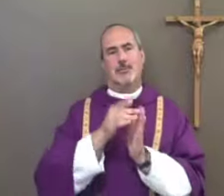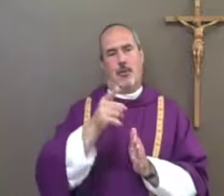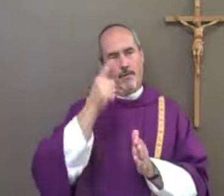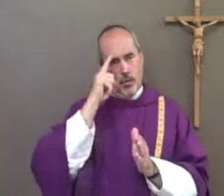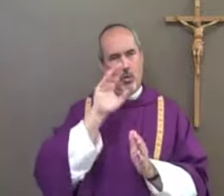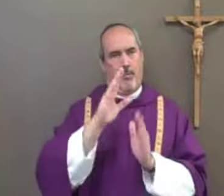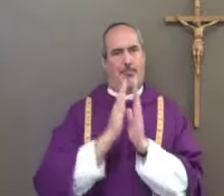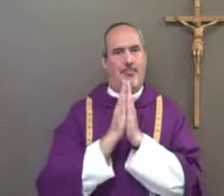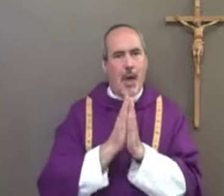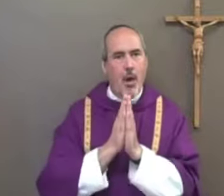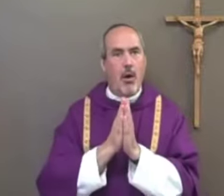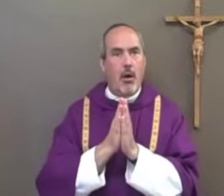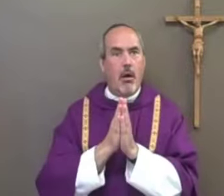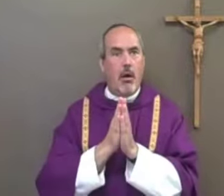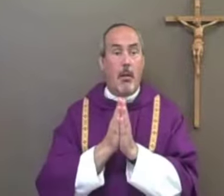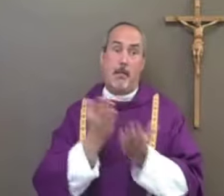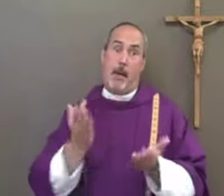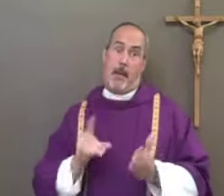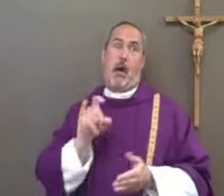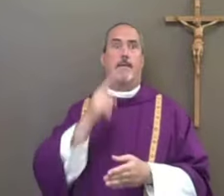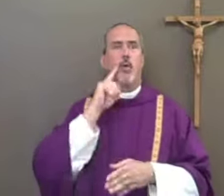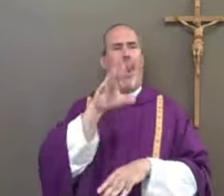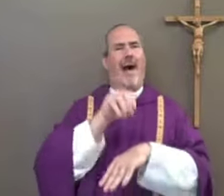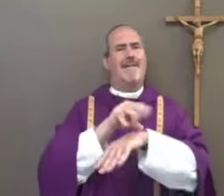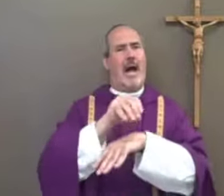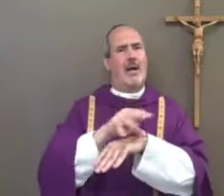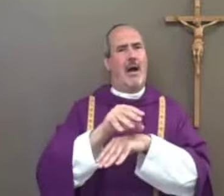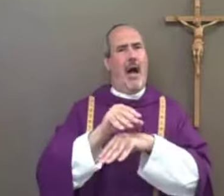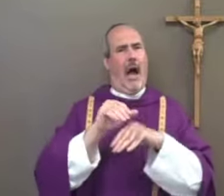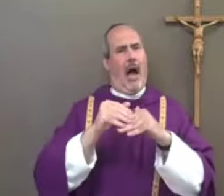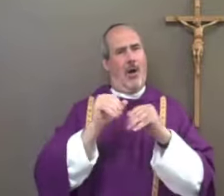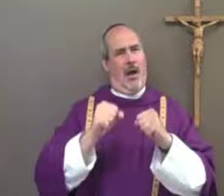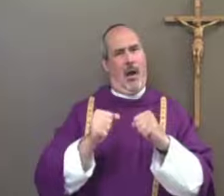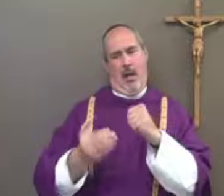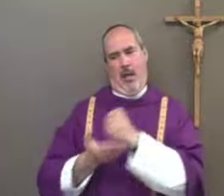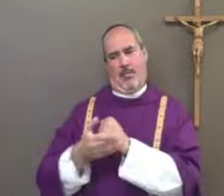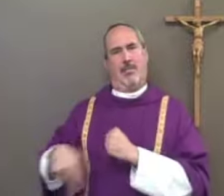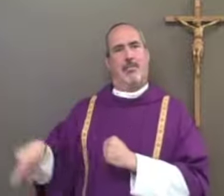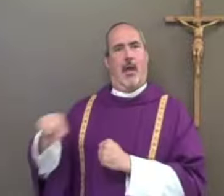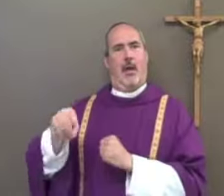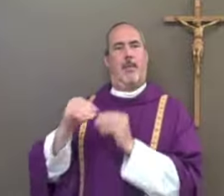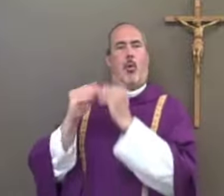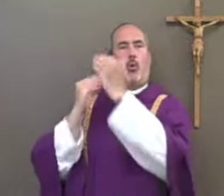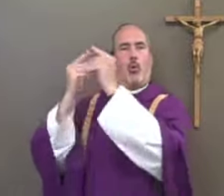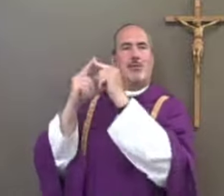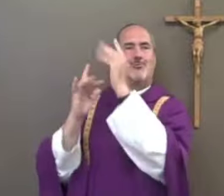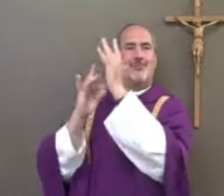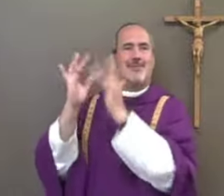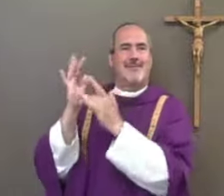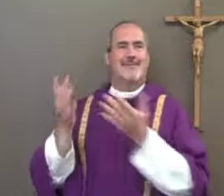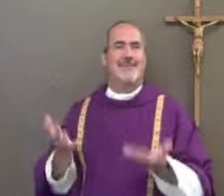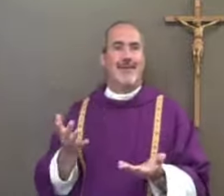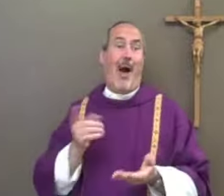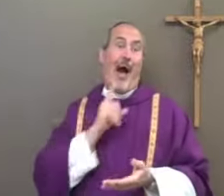in turn, will ask you to pray for them and advise them and help them be closer to Jesus.